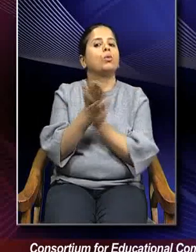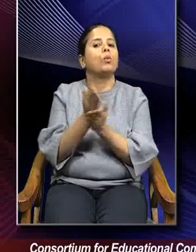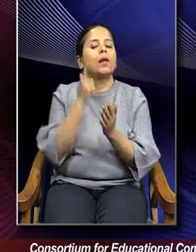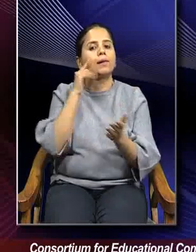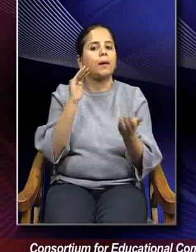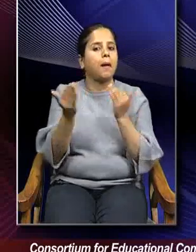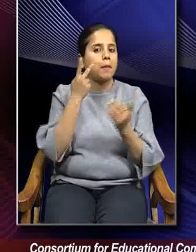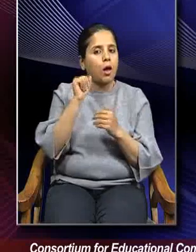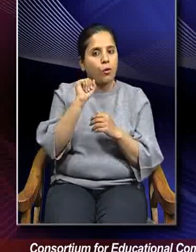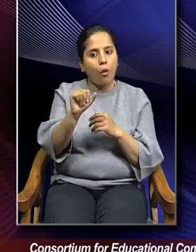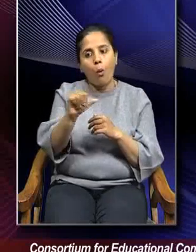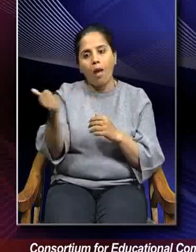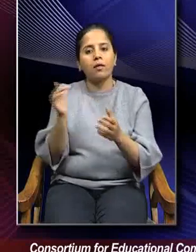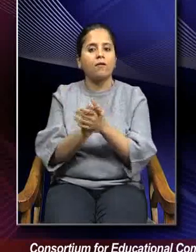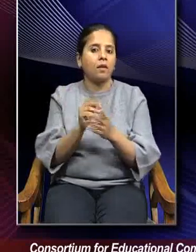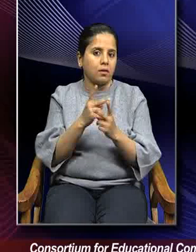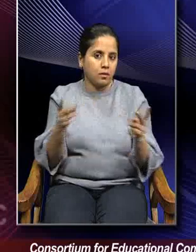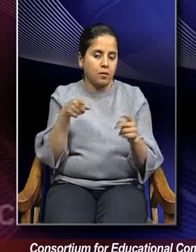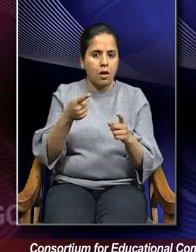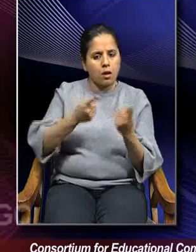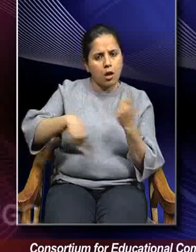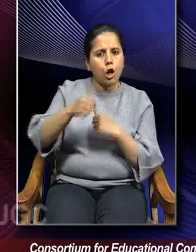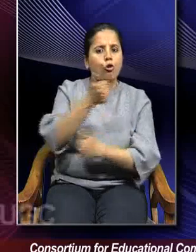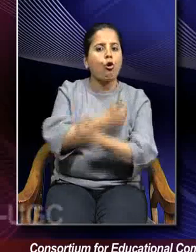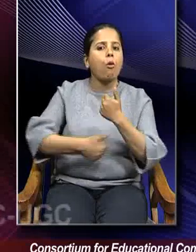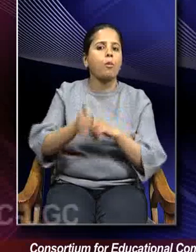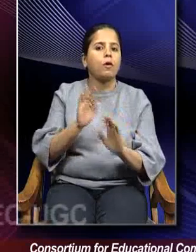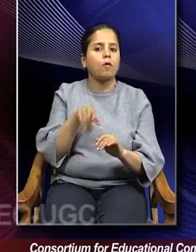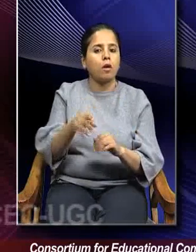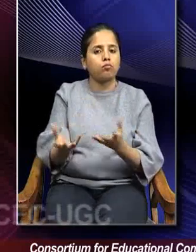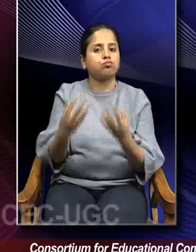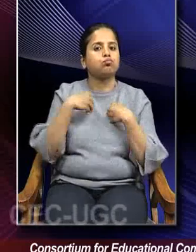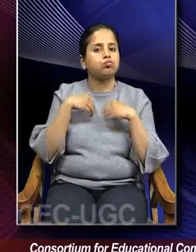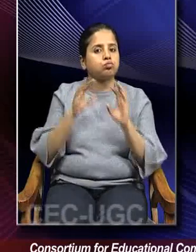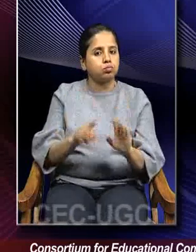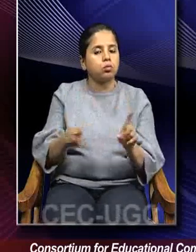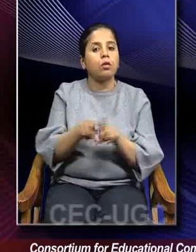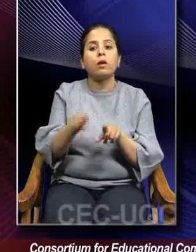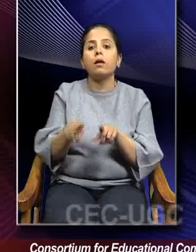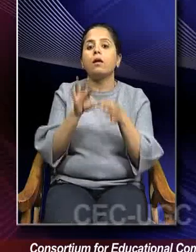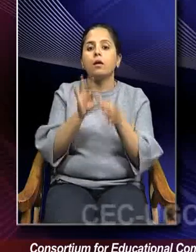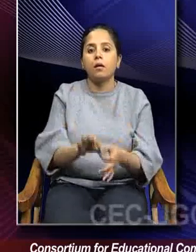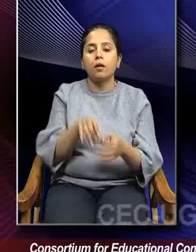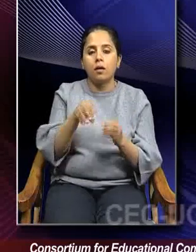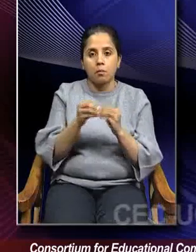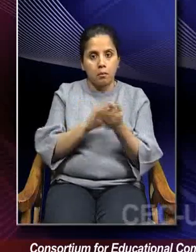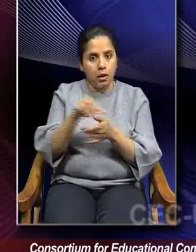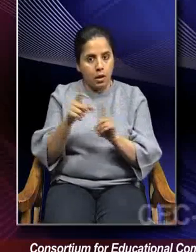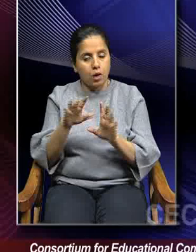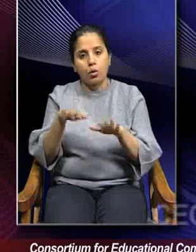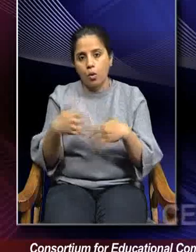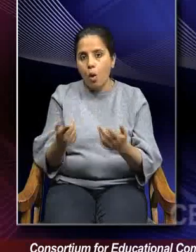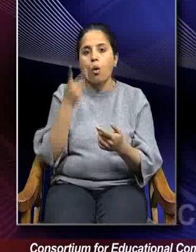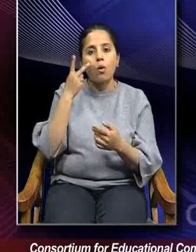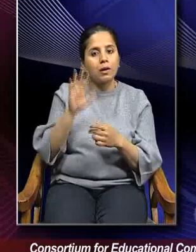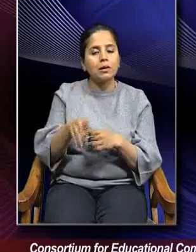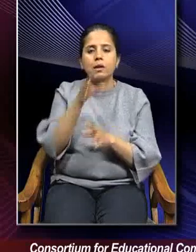to your Kuli. So there is an internal competition which is inculcated and it is regarded as the Bhed or what you call as